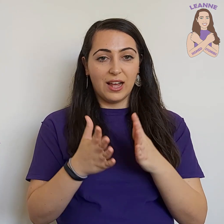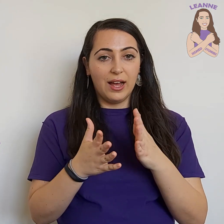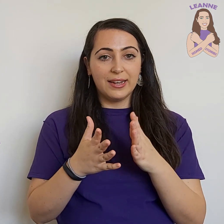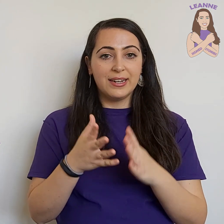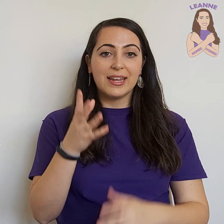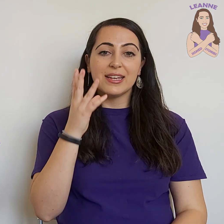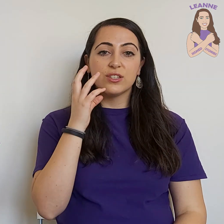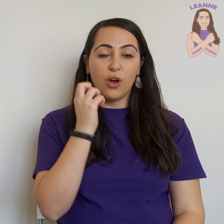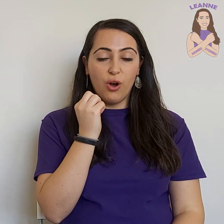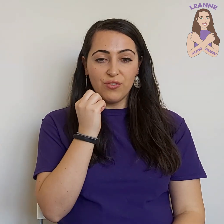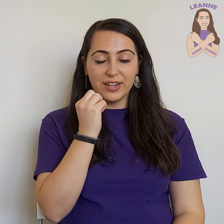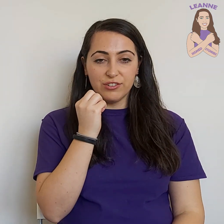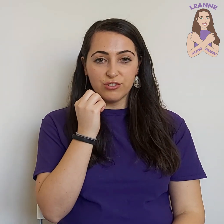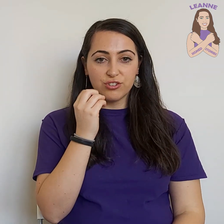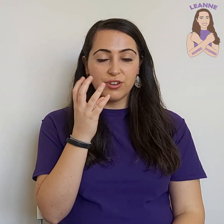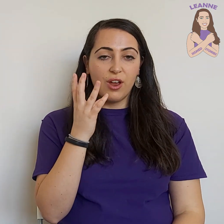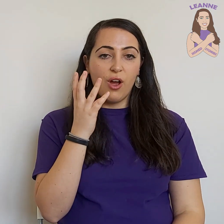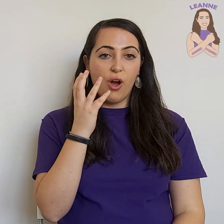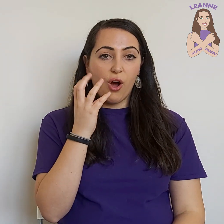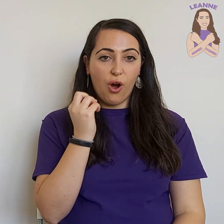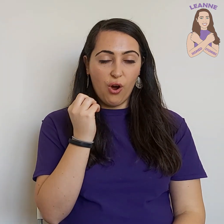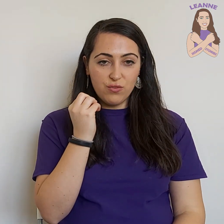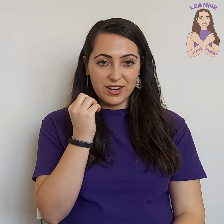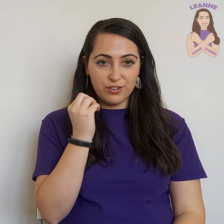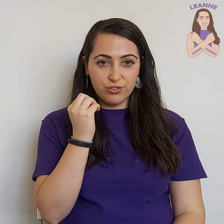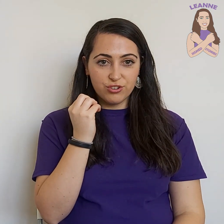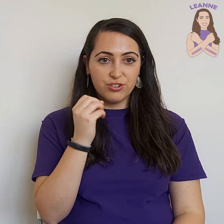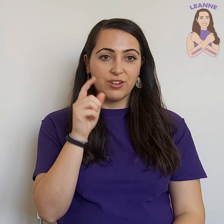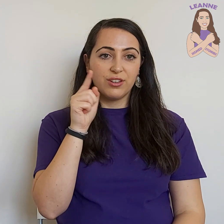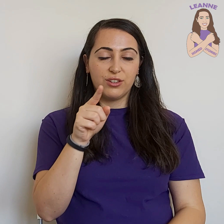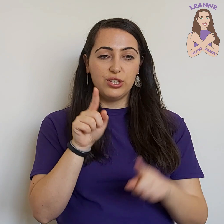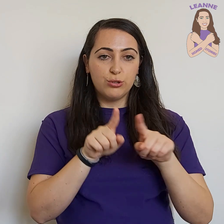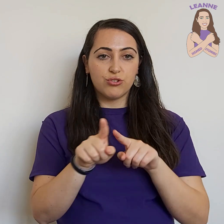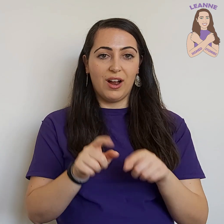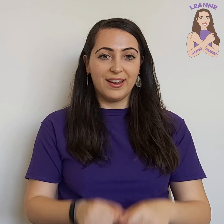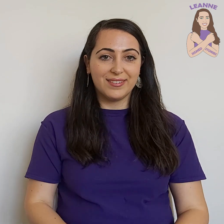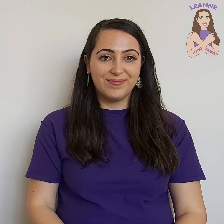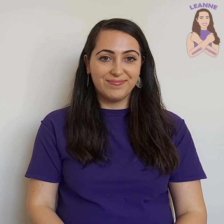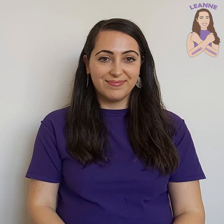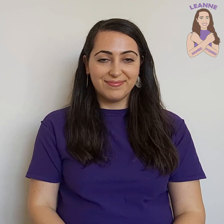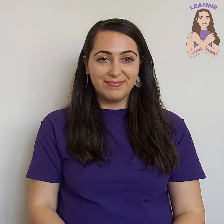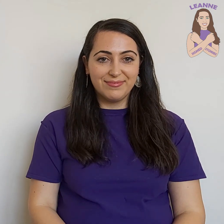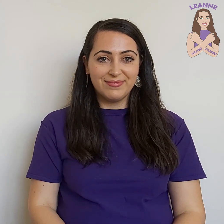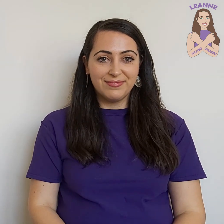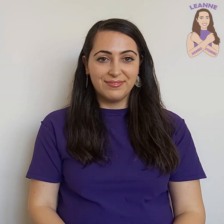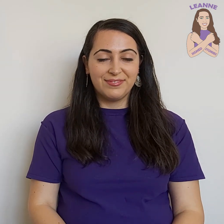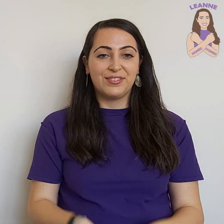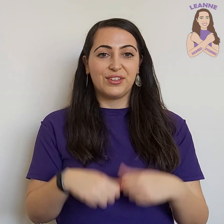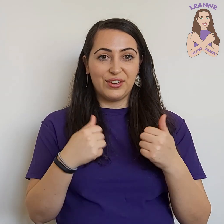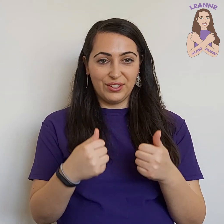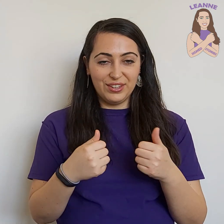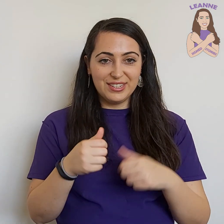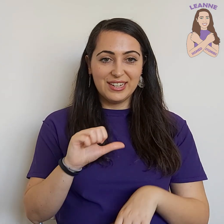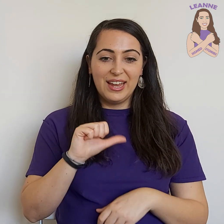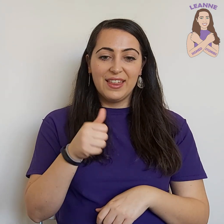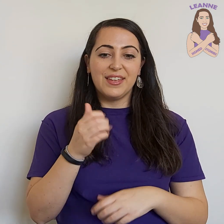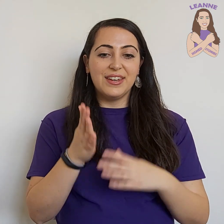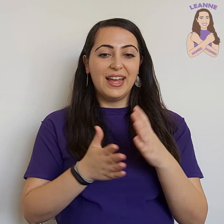is orange, orange. You try. Good. The next